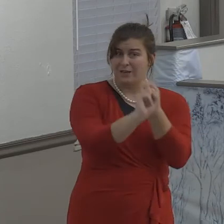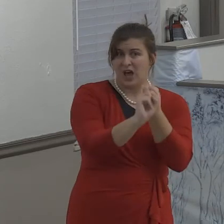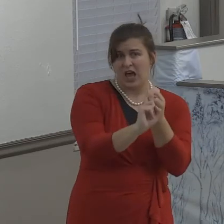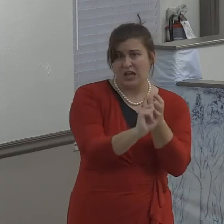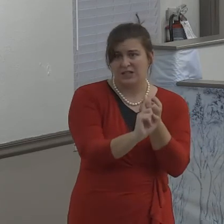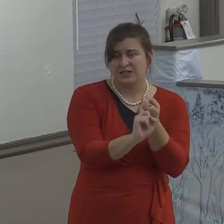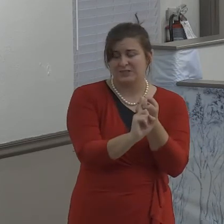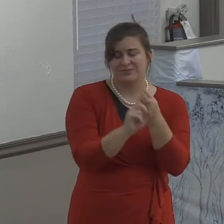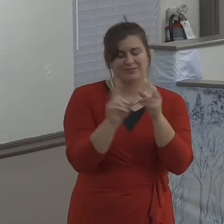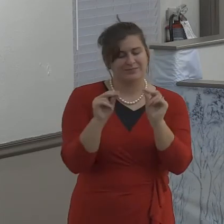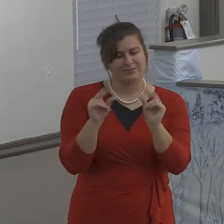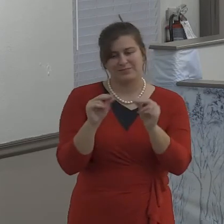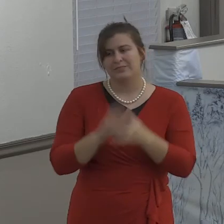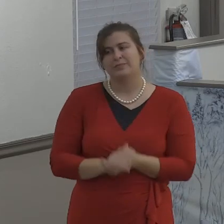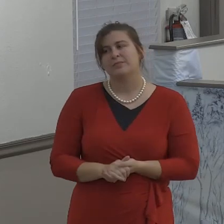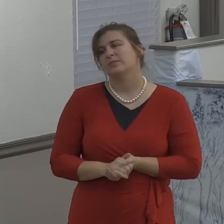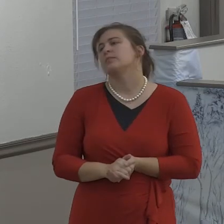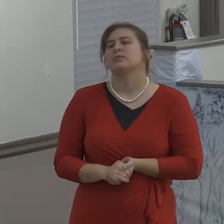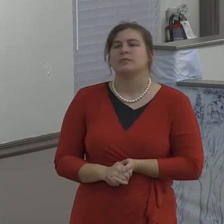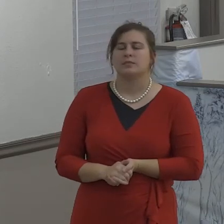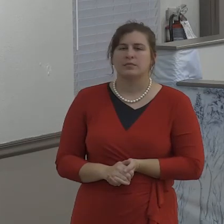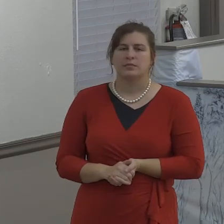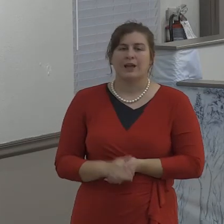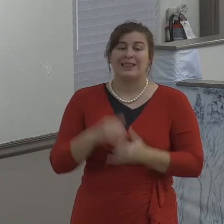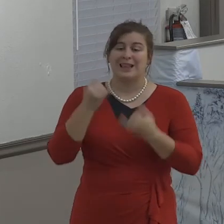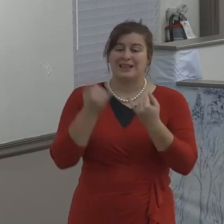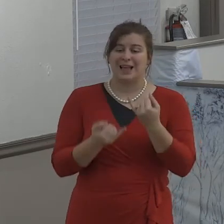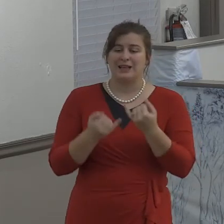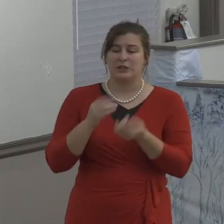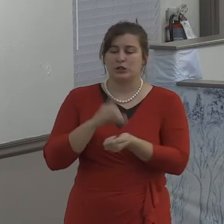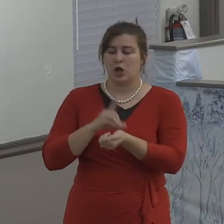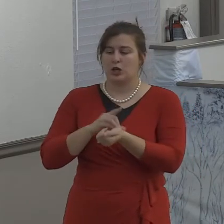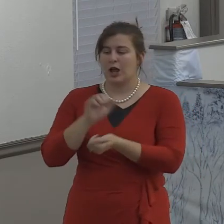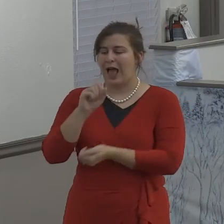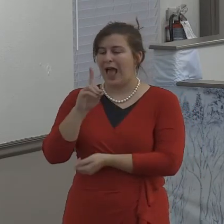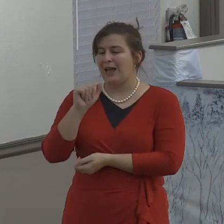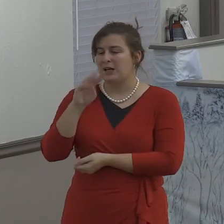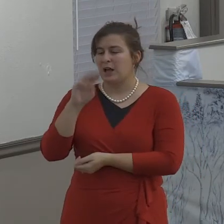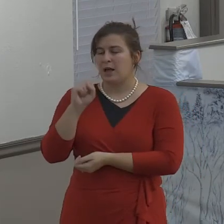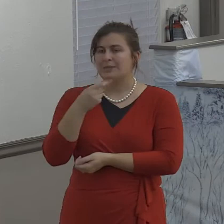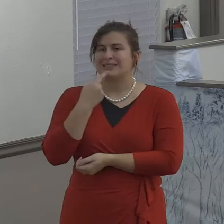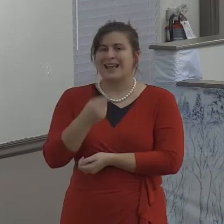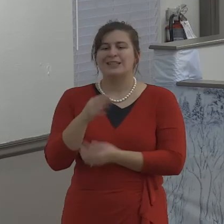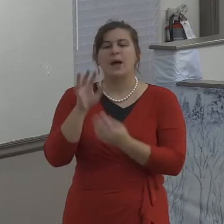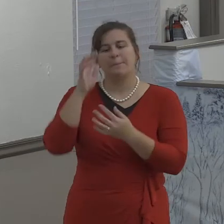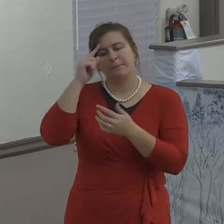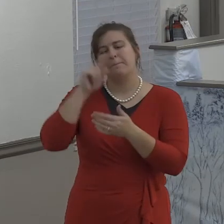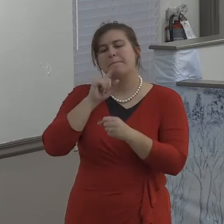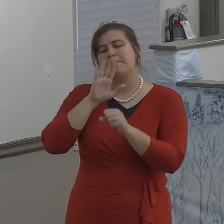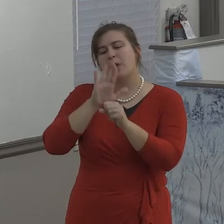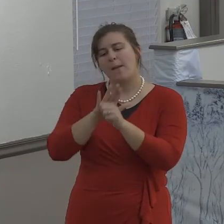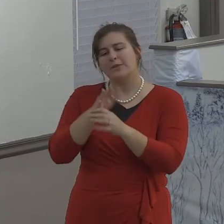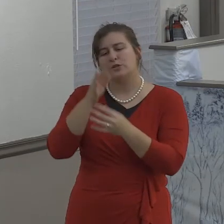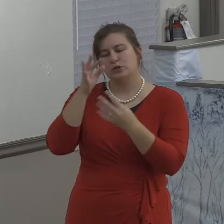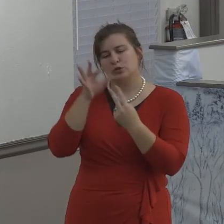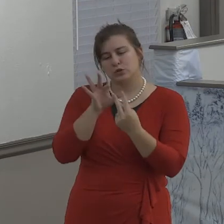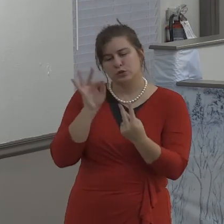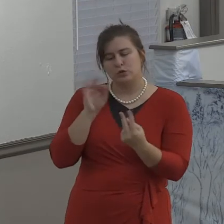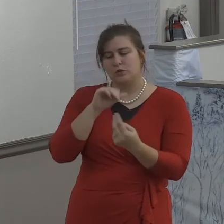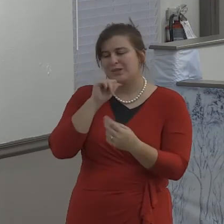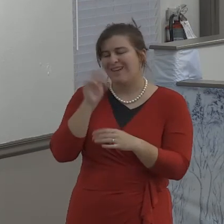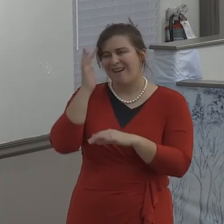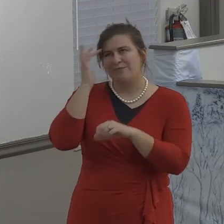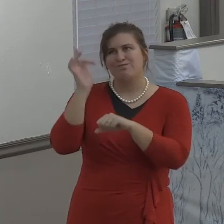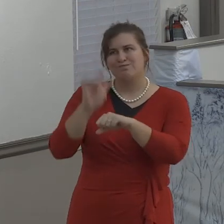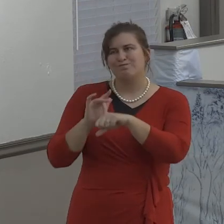forgiveness pays off God has a plan for preserving every relationship including